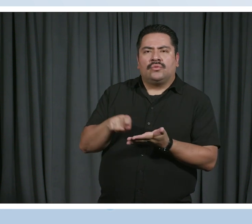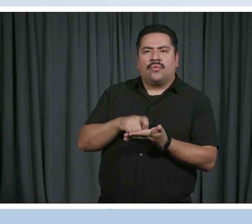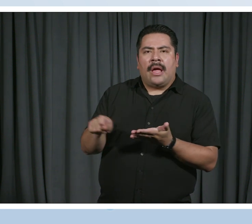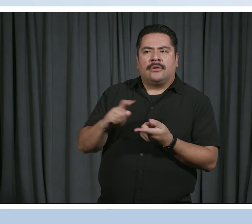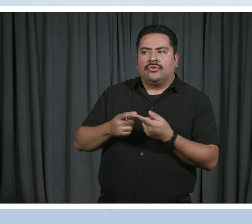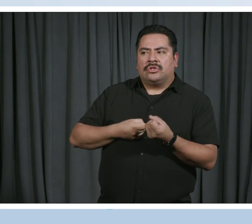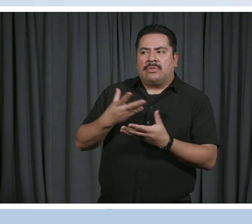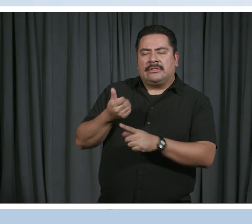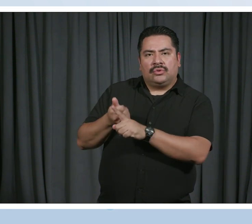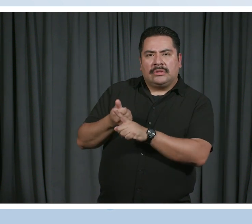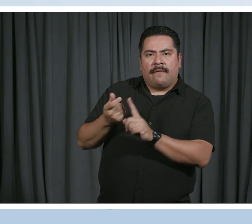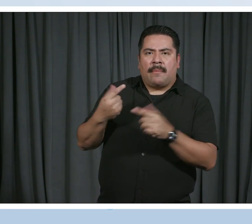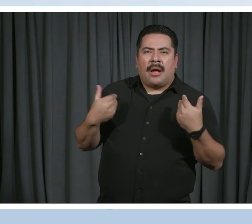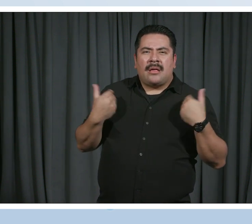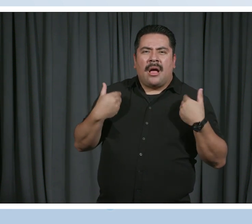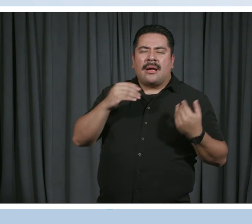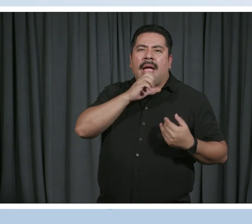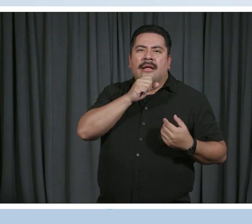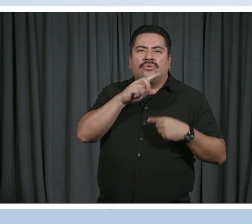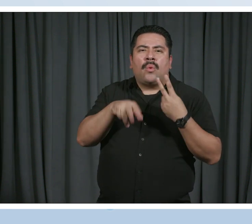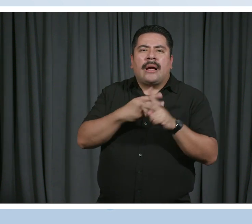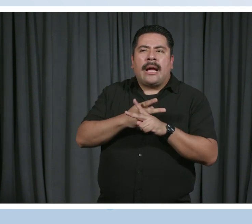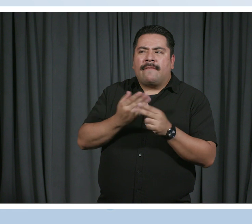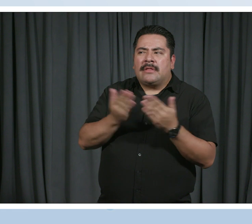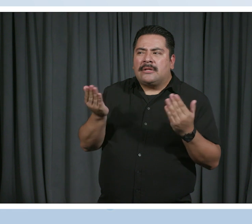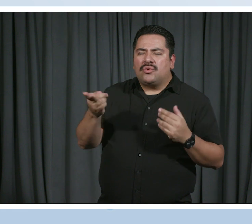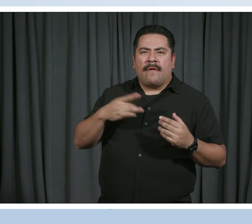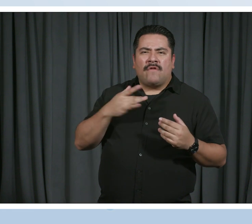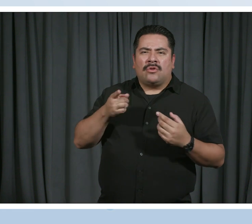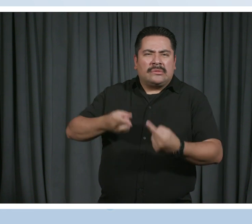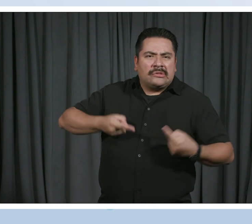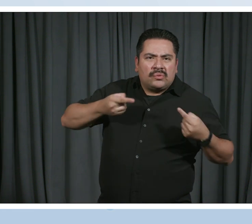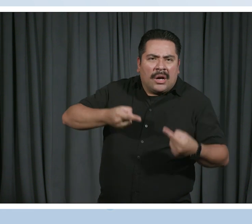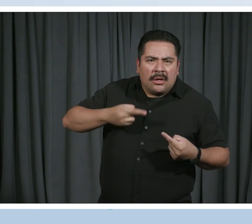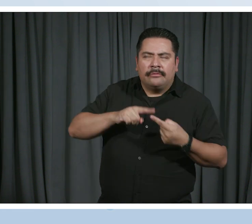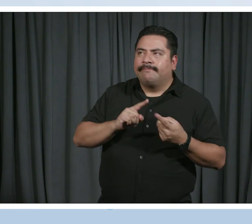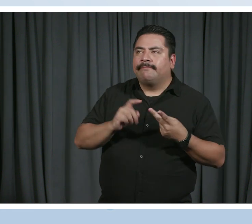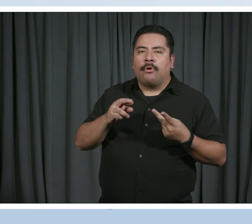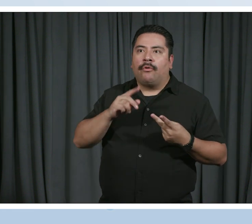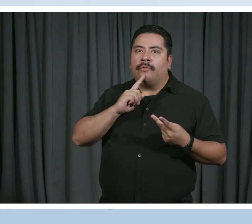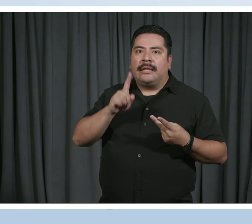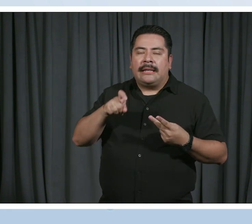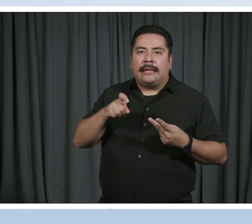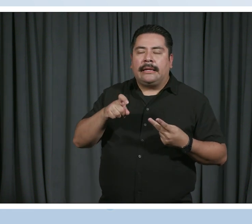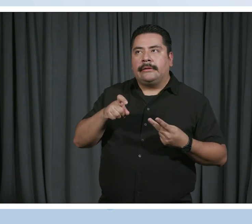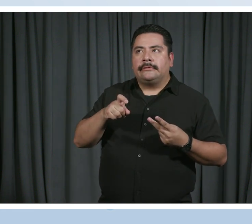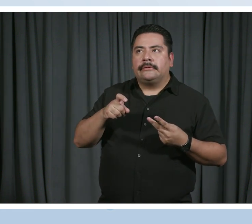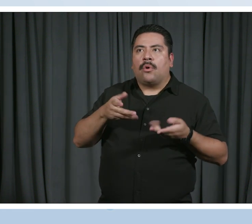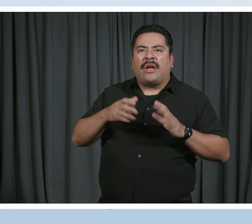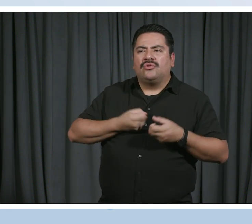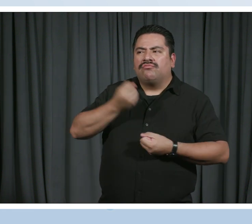to express yourself? Like from a young age, what kinds of things did you feel like you struggled with or really needed an outlet for?